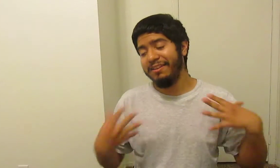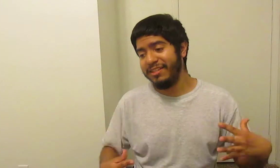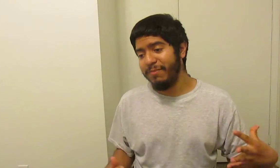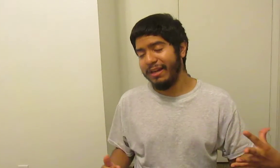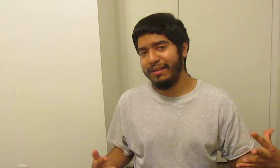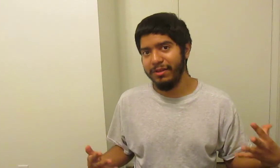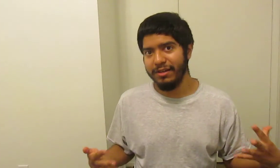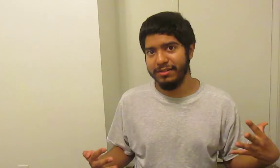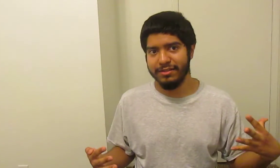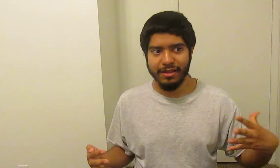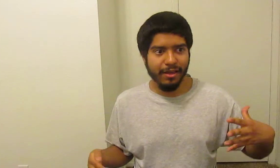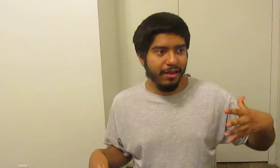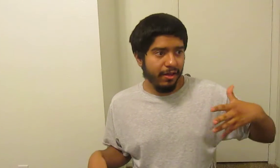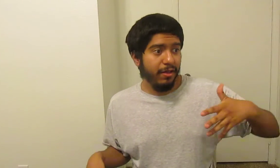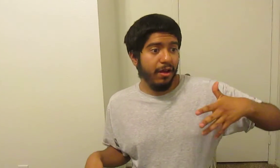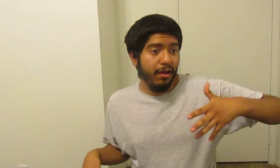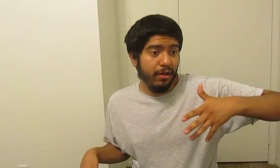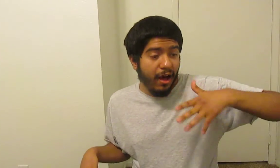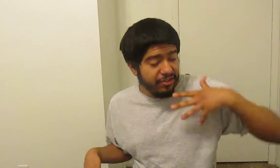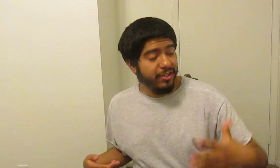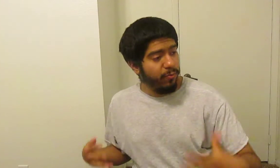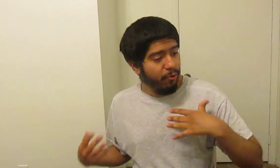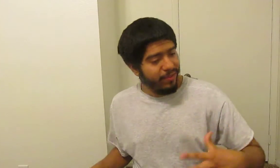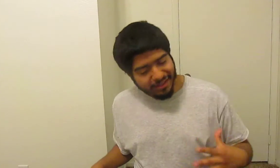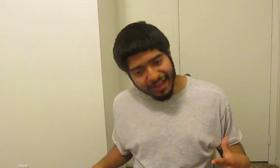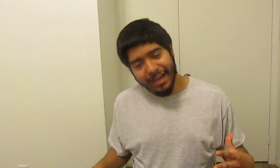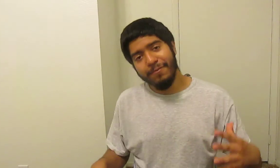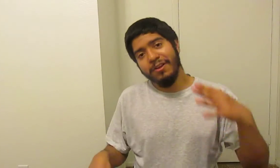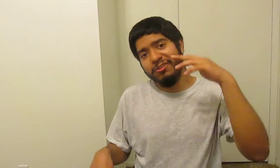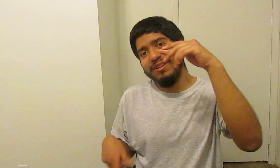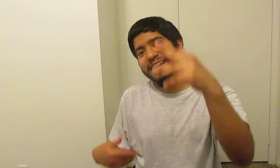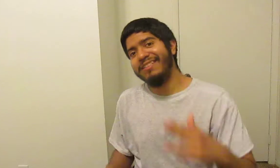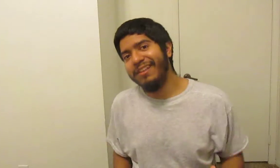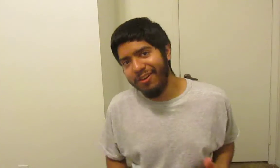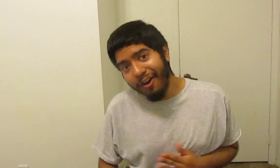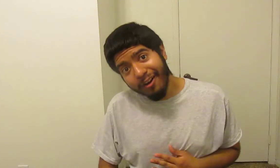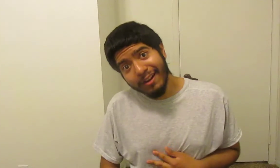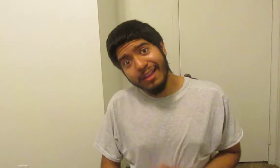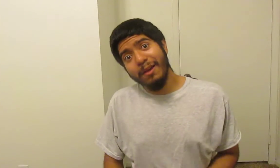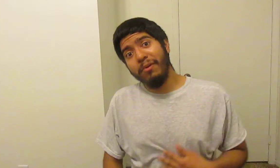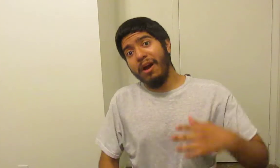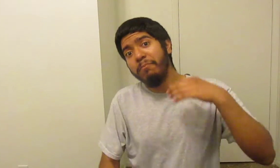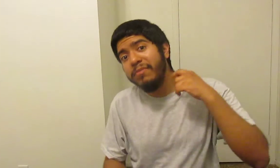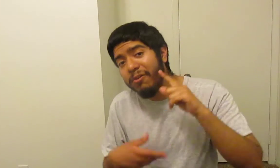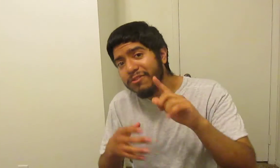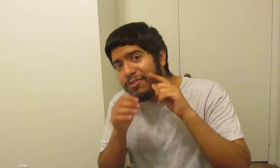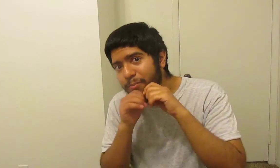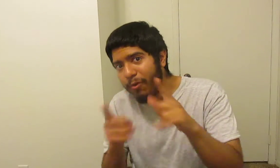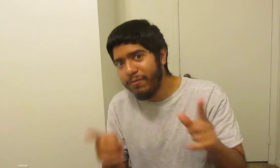unexpected because Hachi's bored with his life, so he takes that to heart. But on notes to both of